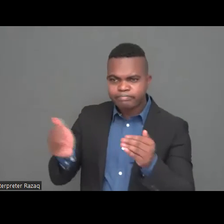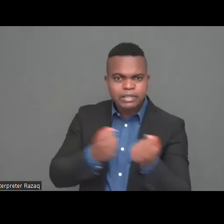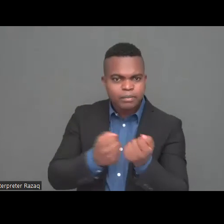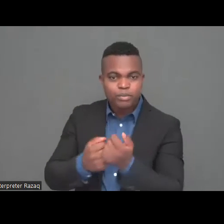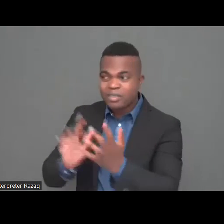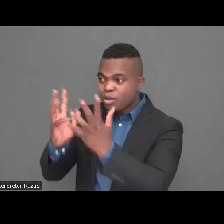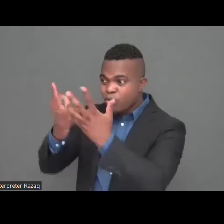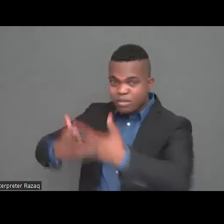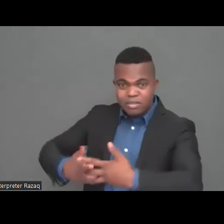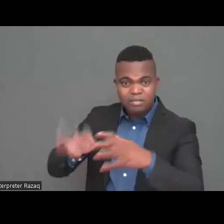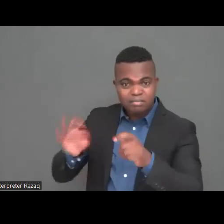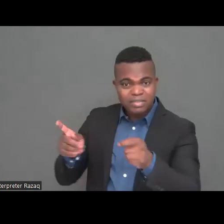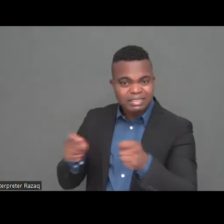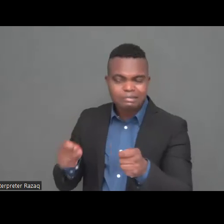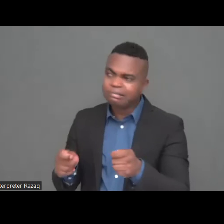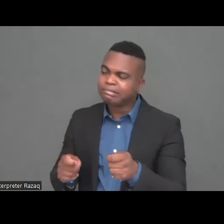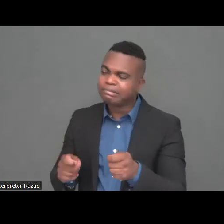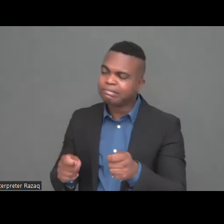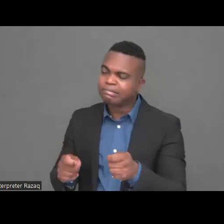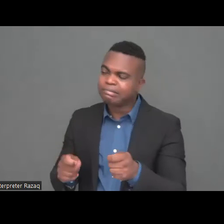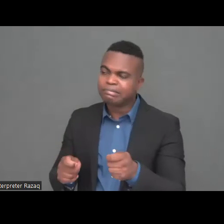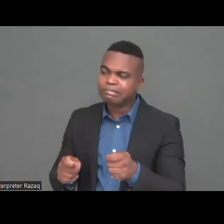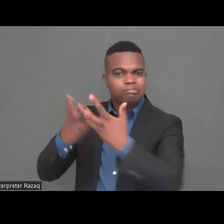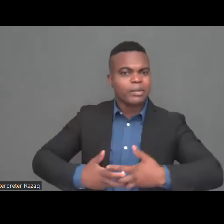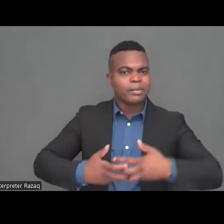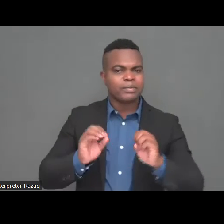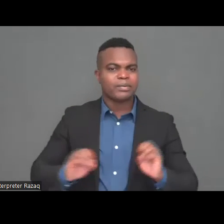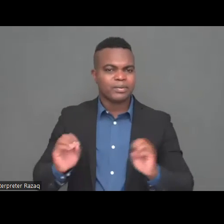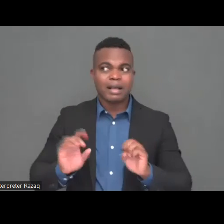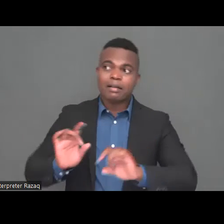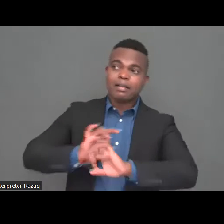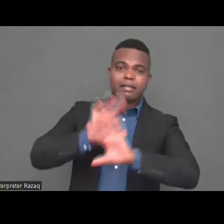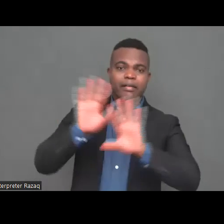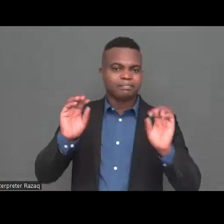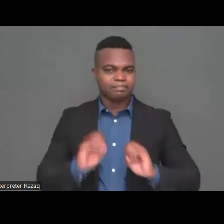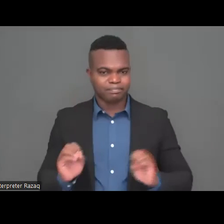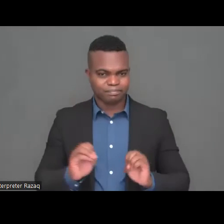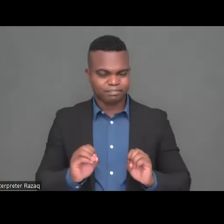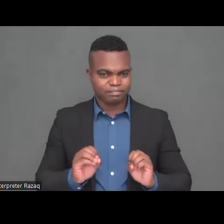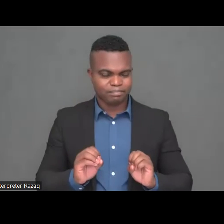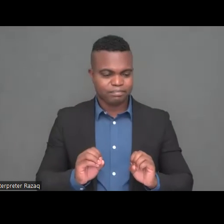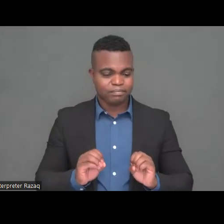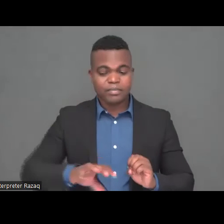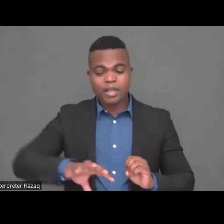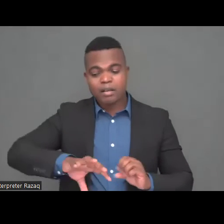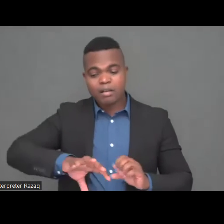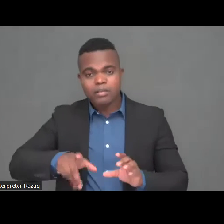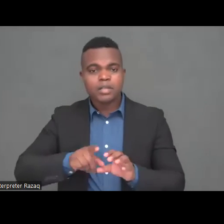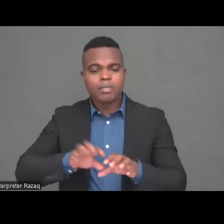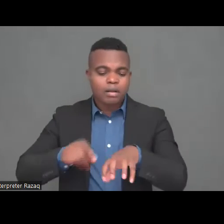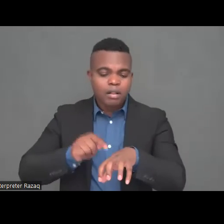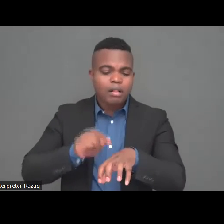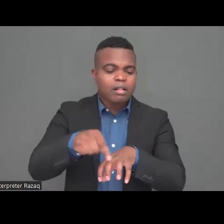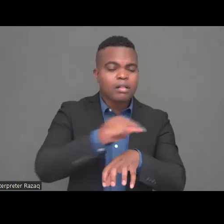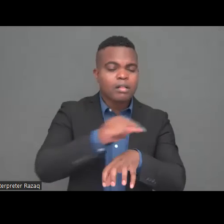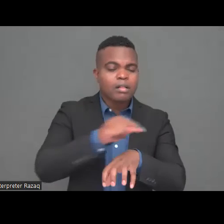disabilities and the organizations who work with them with them so I would like to say that for us in a way it's very clear what to do